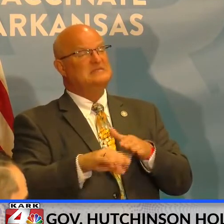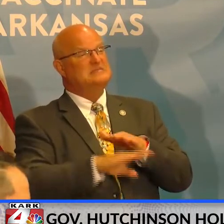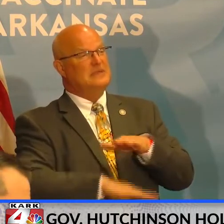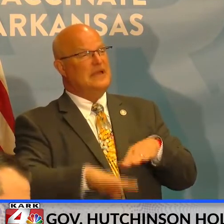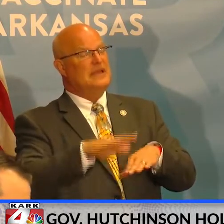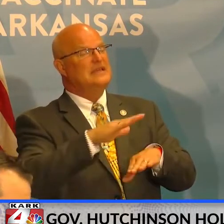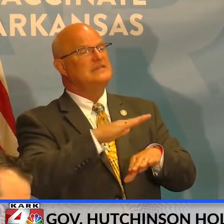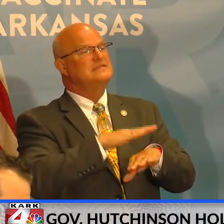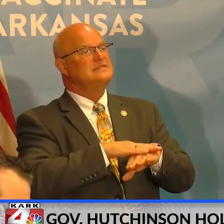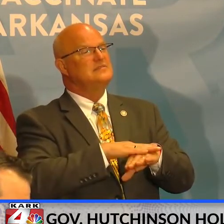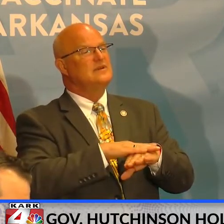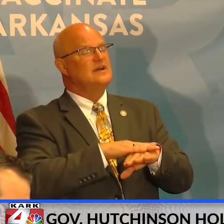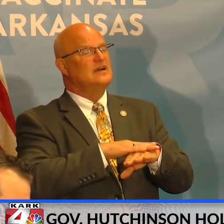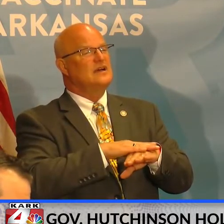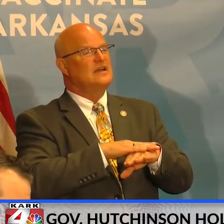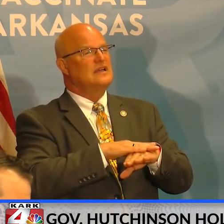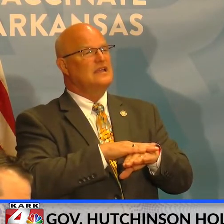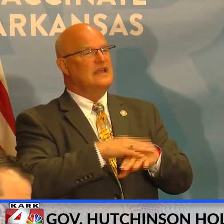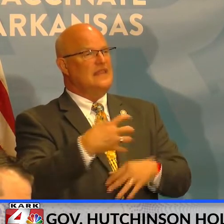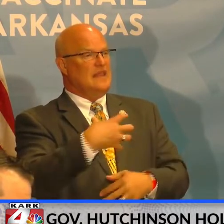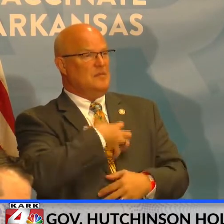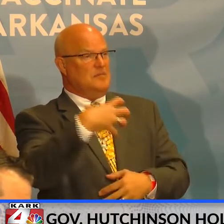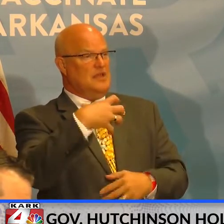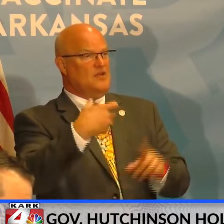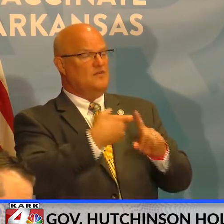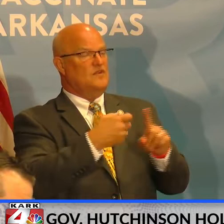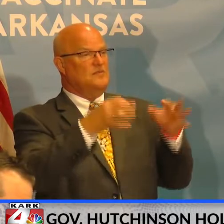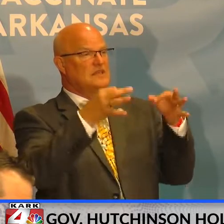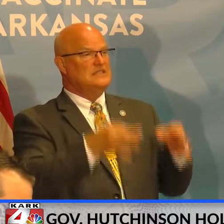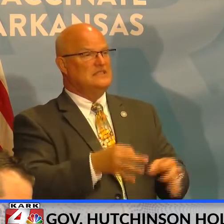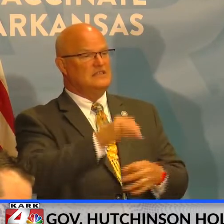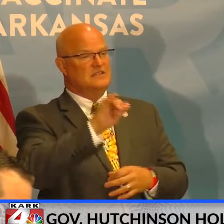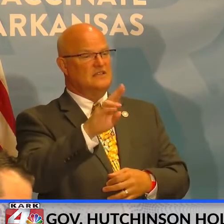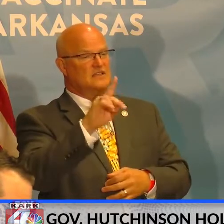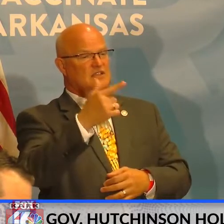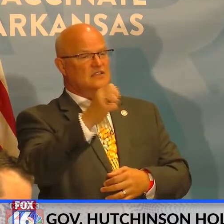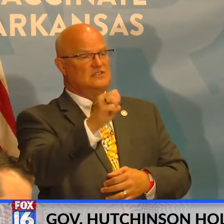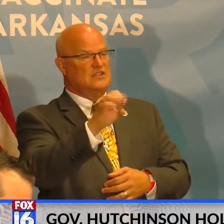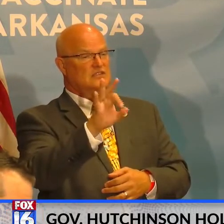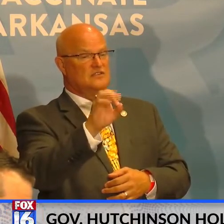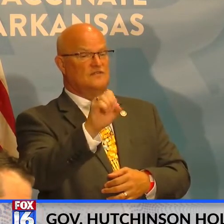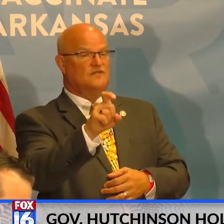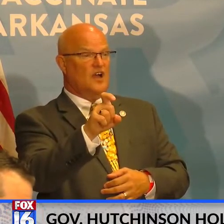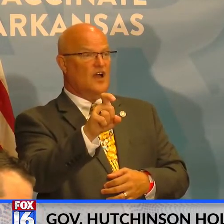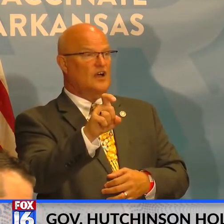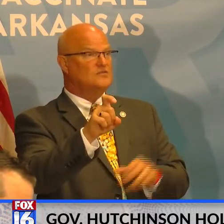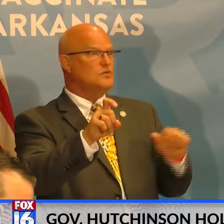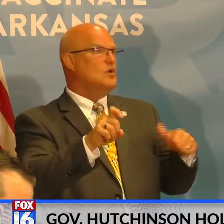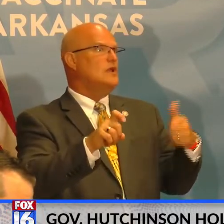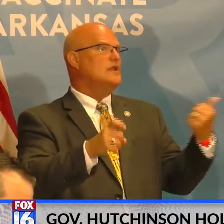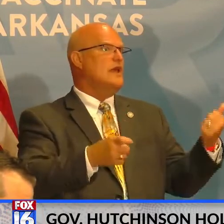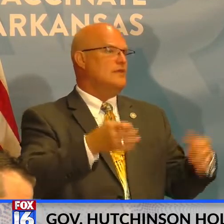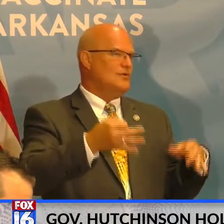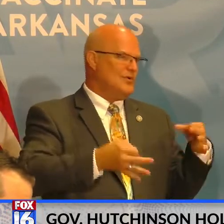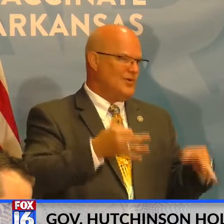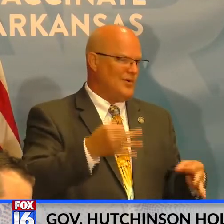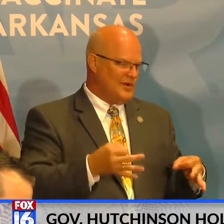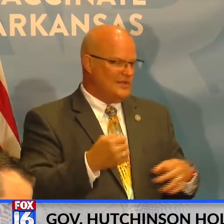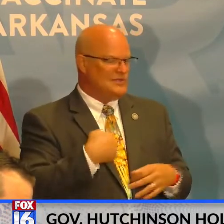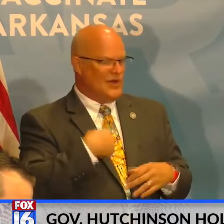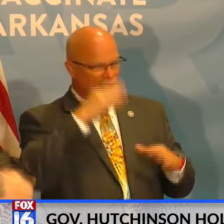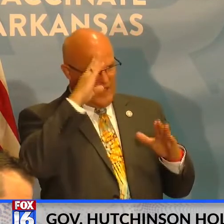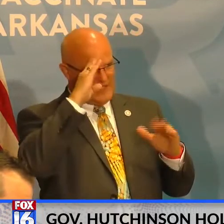uh, the appeal from the decision of Judge Fox, or it could be for one of the other courts. So I expect that to be,